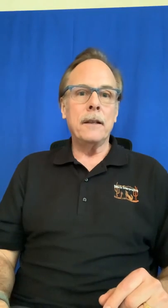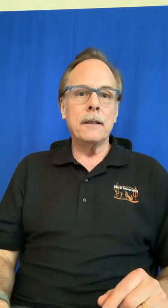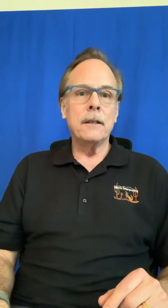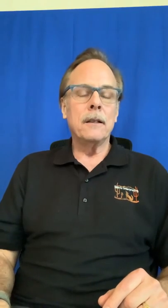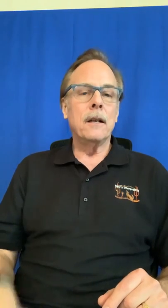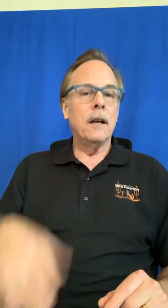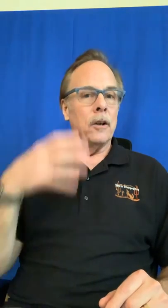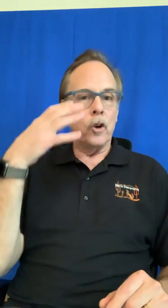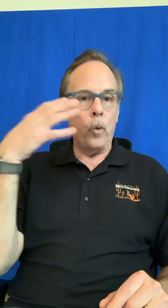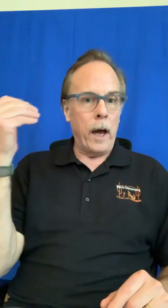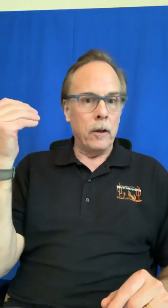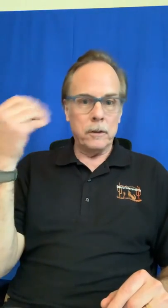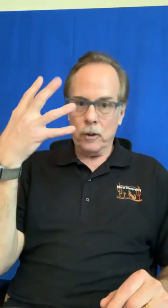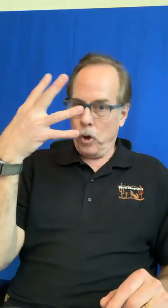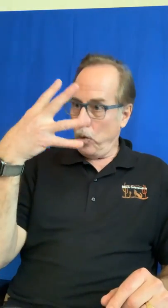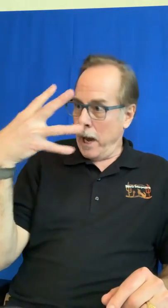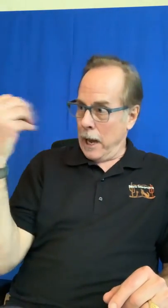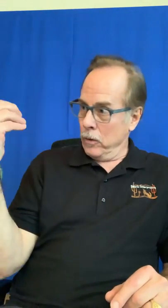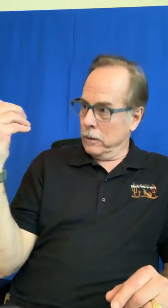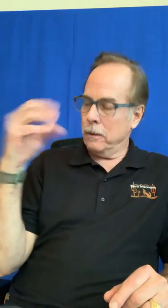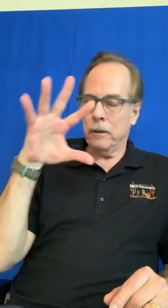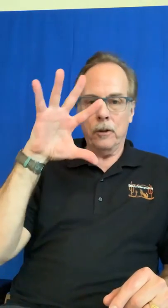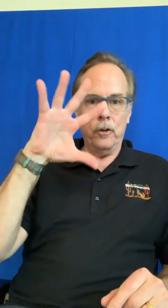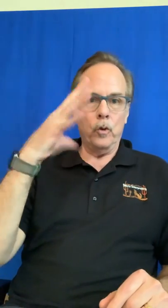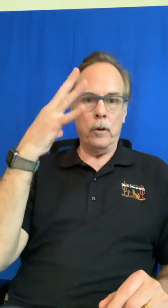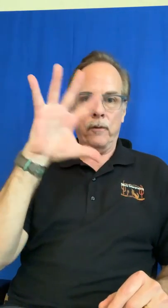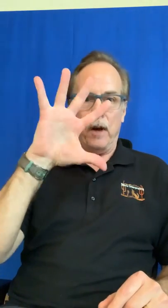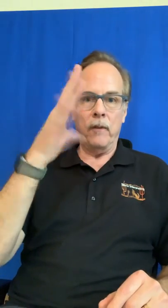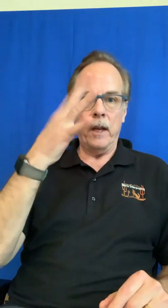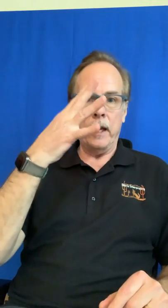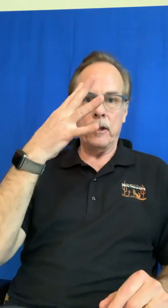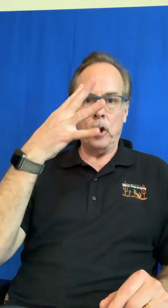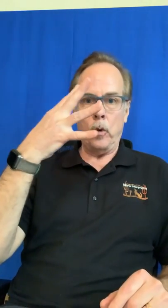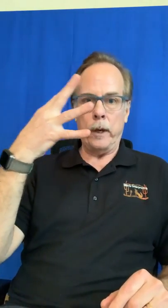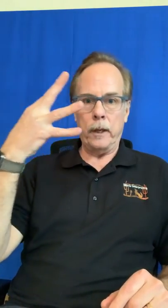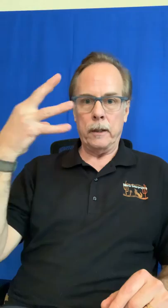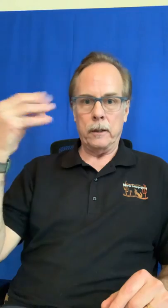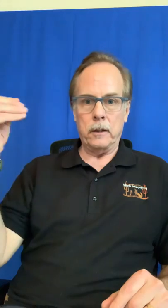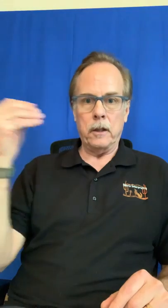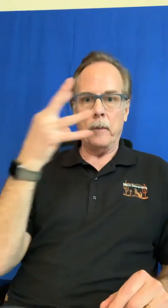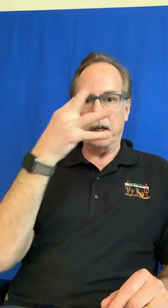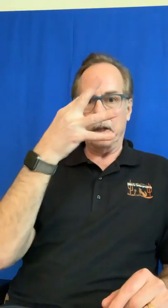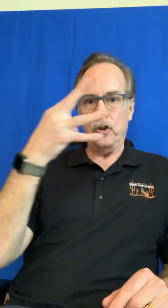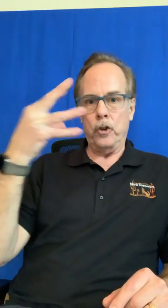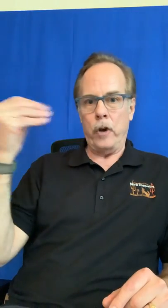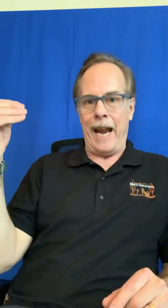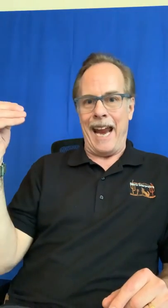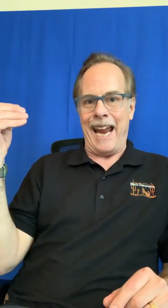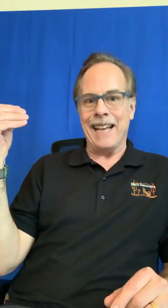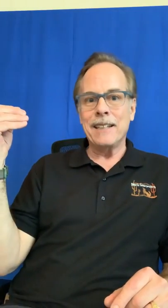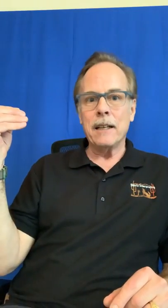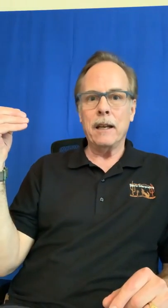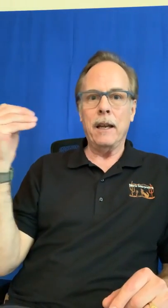go out go out your five hand going and coming into your and hand